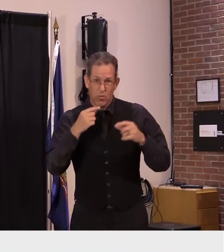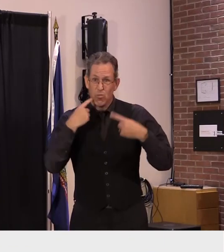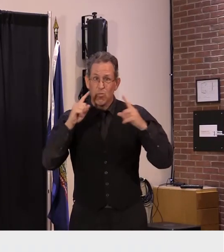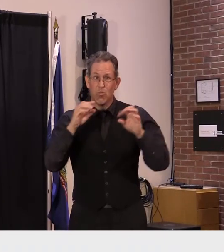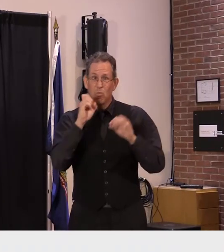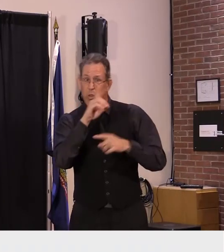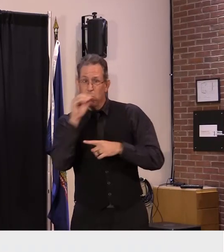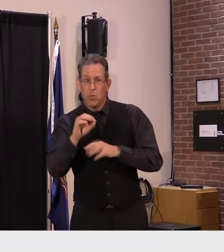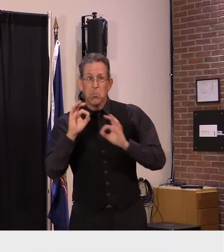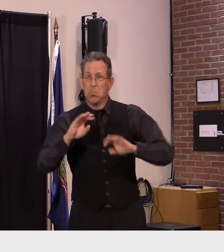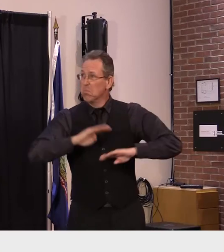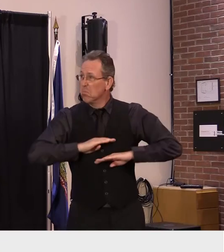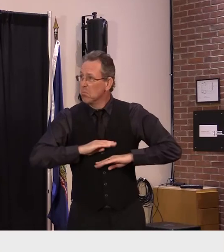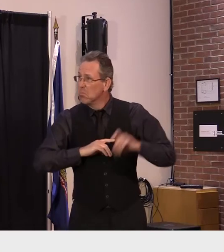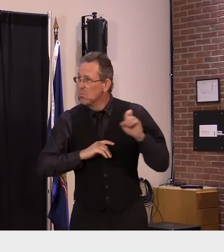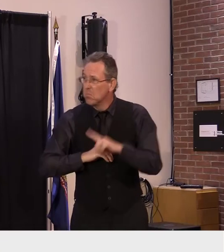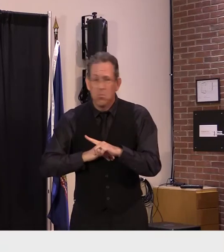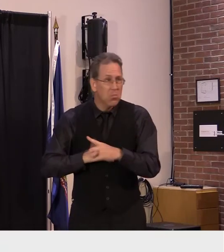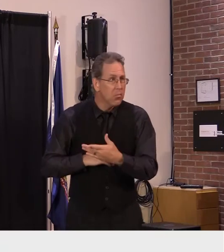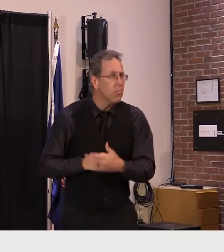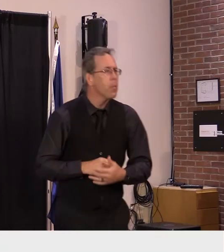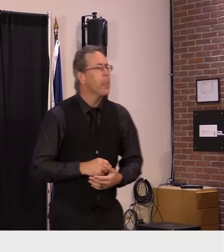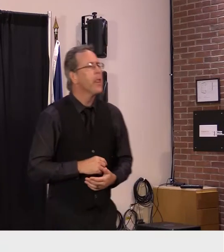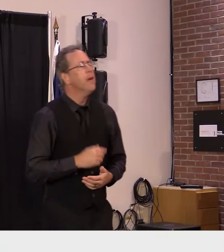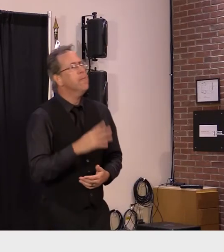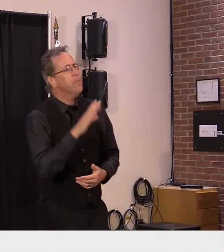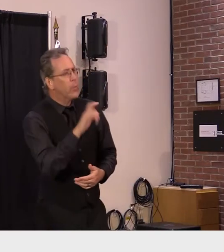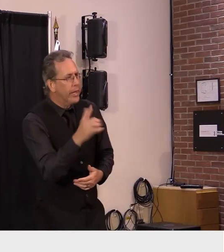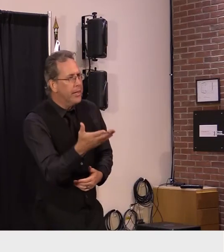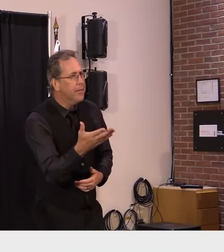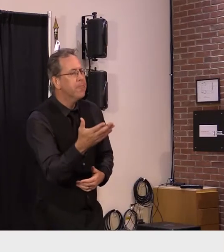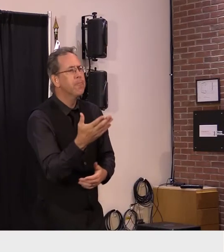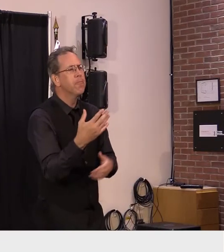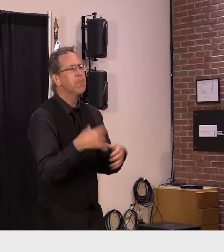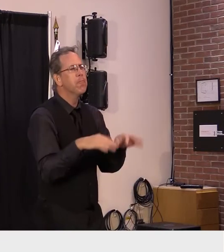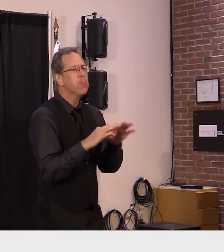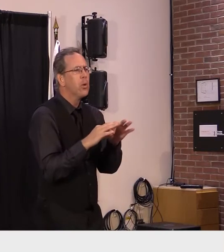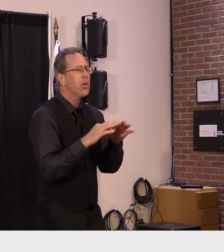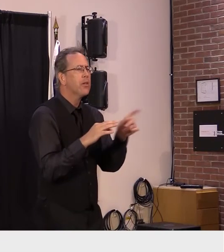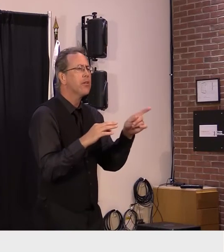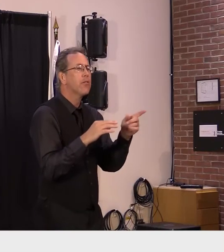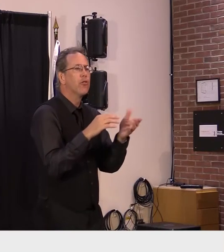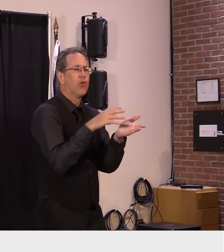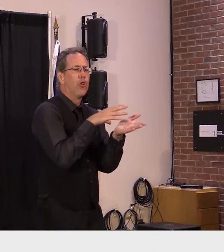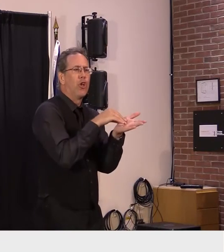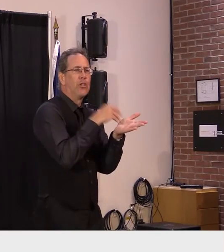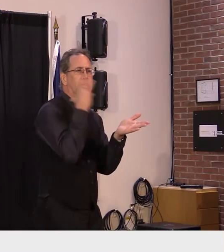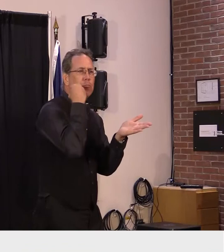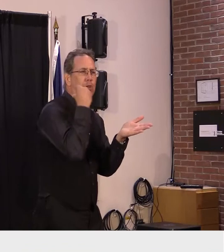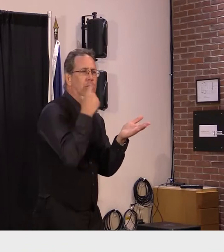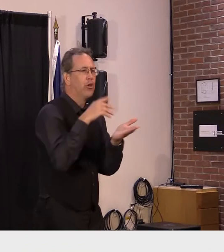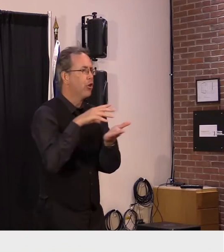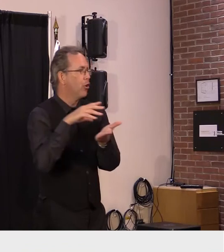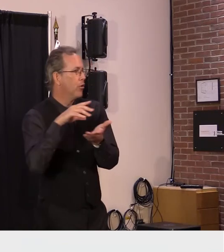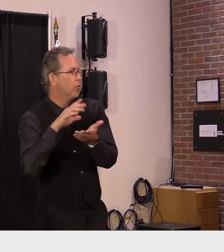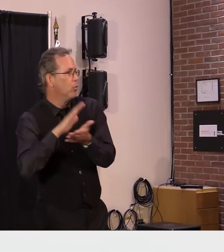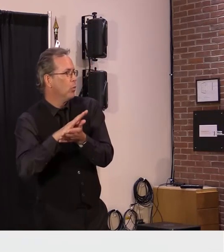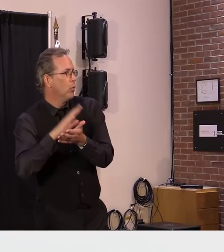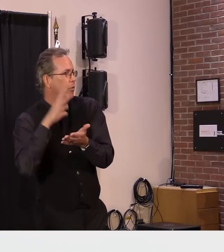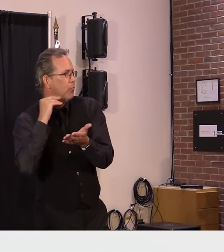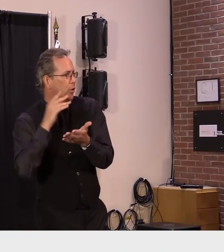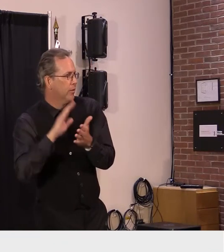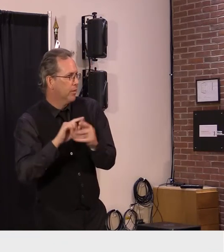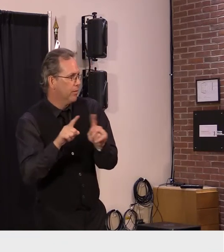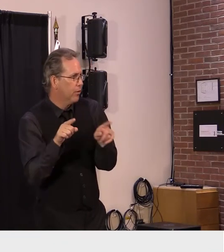well i i think it's important to separate you know say the tool from the experience that we we you know put together in a rapid